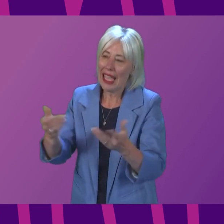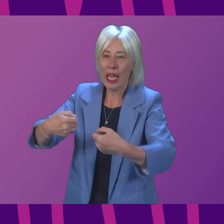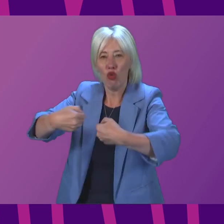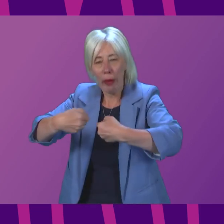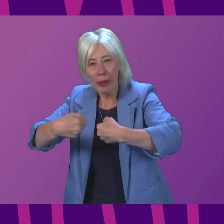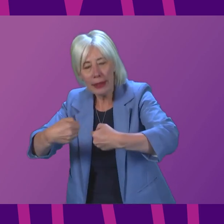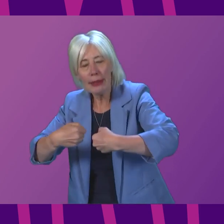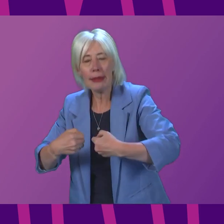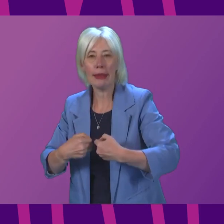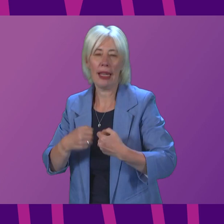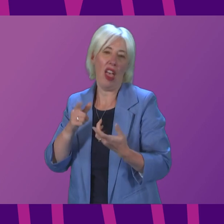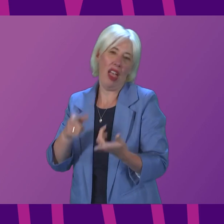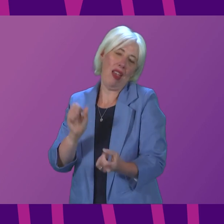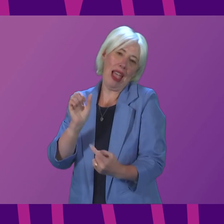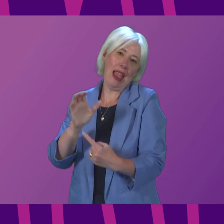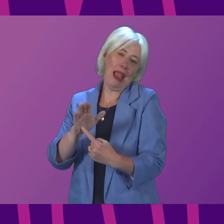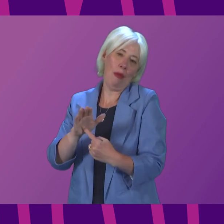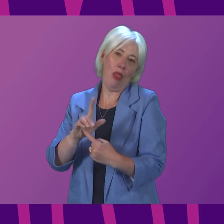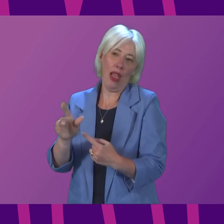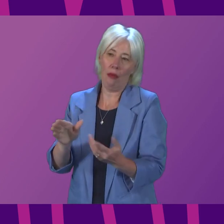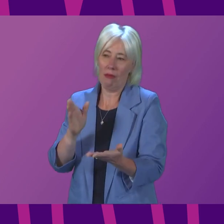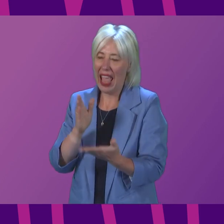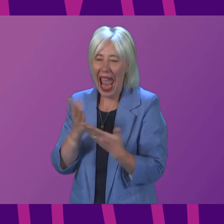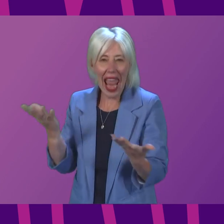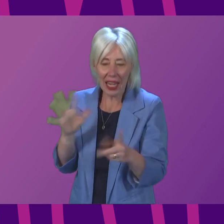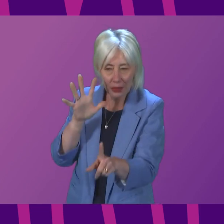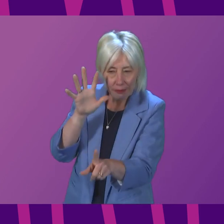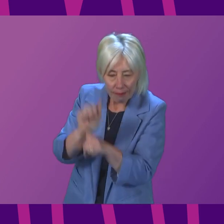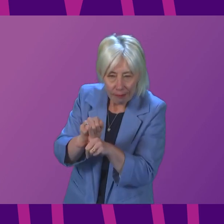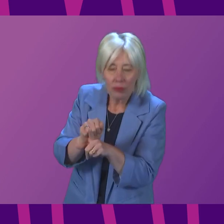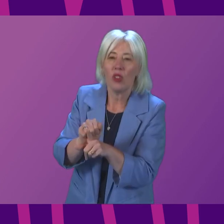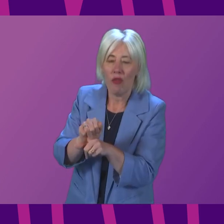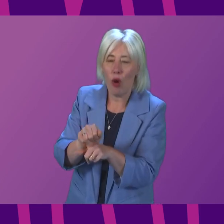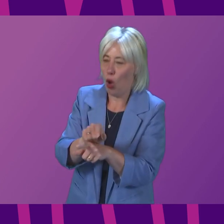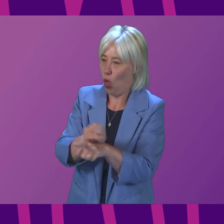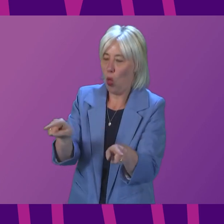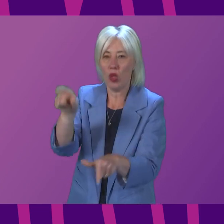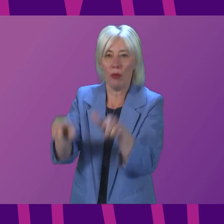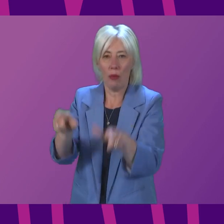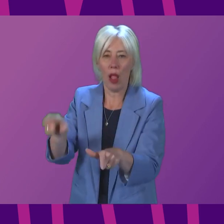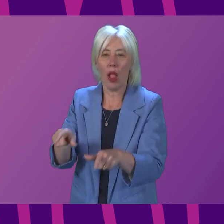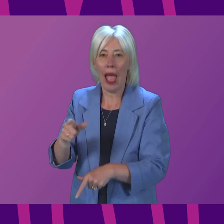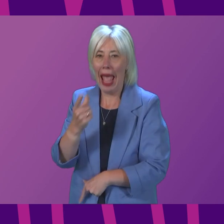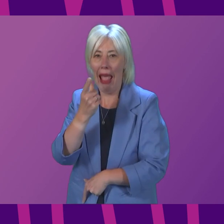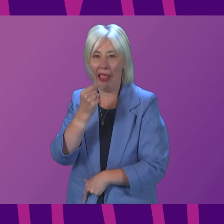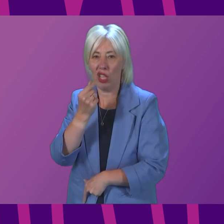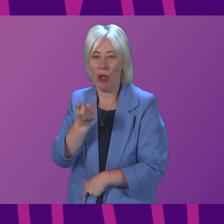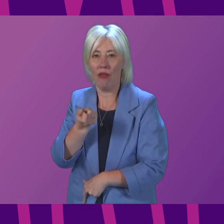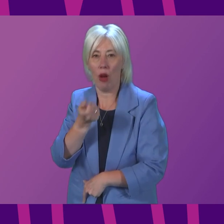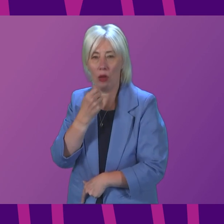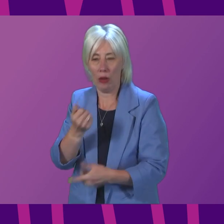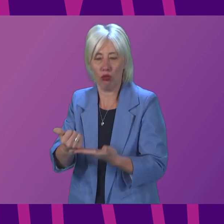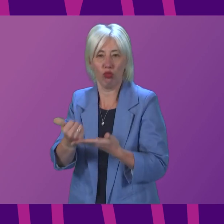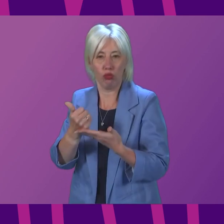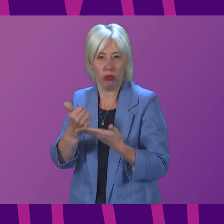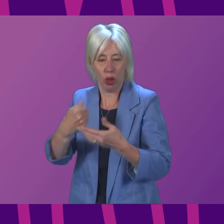And, principally, that will be to ensure that firm diagnosis can be given for those who may be eligible for antiviral treatment. But